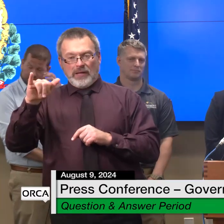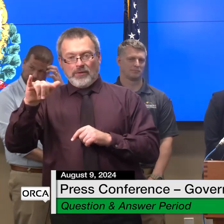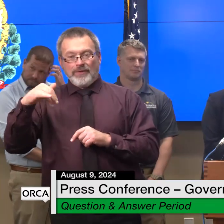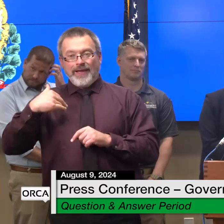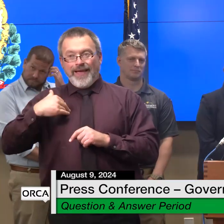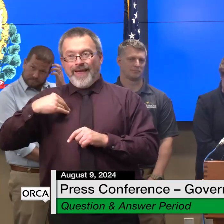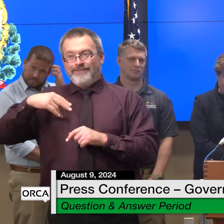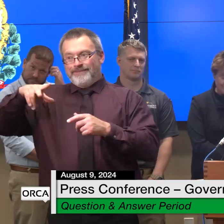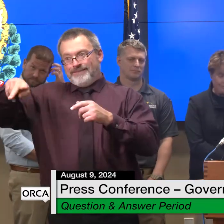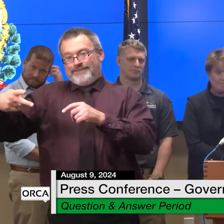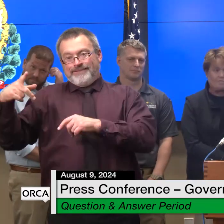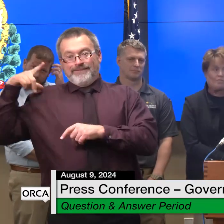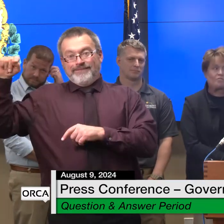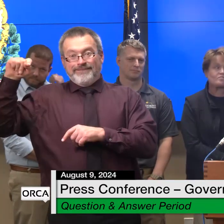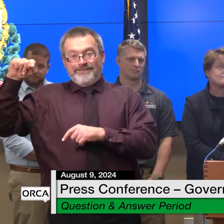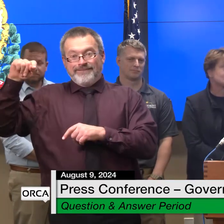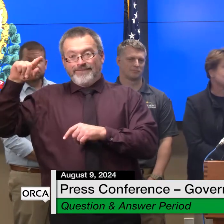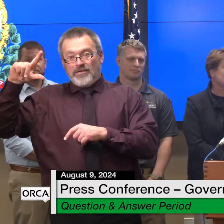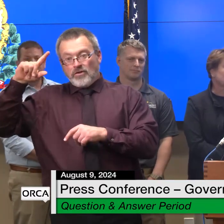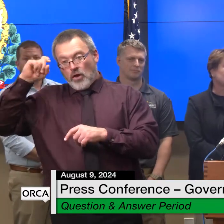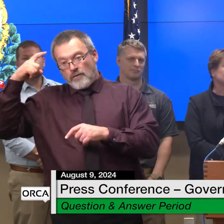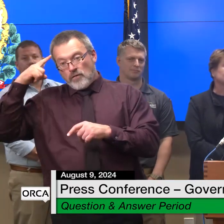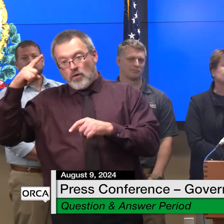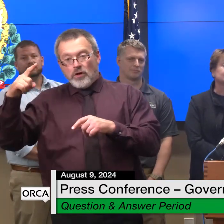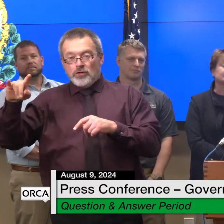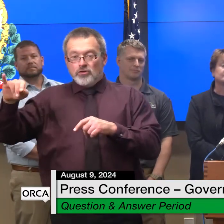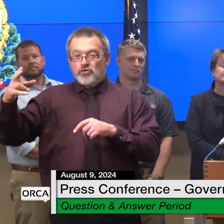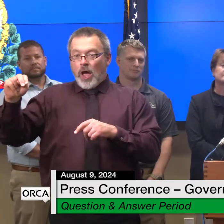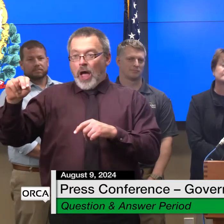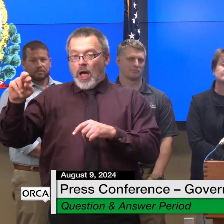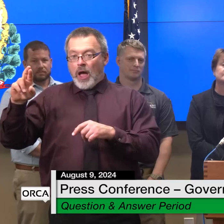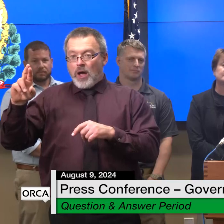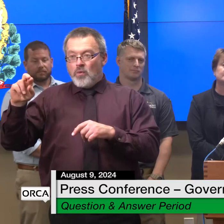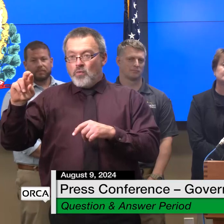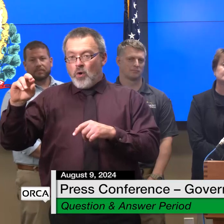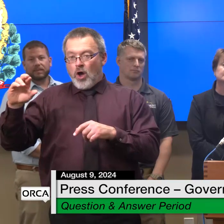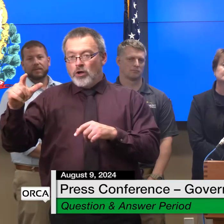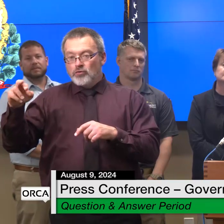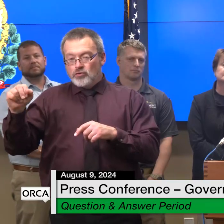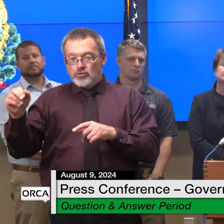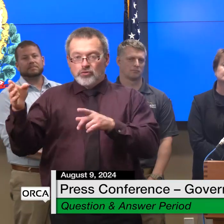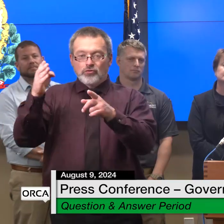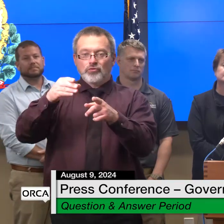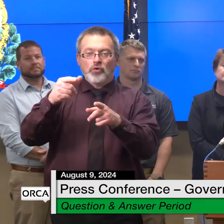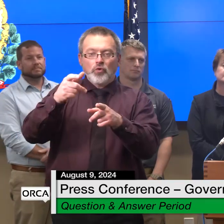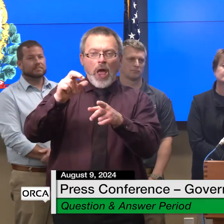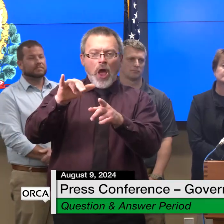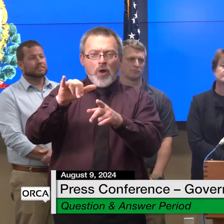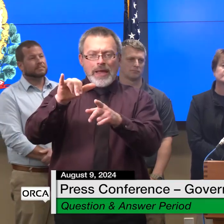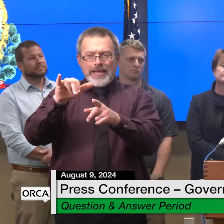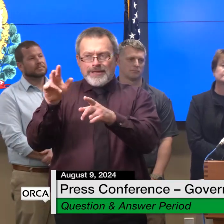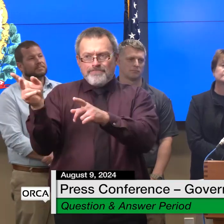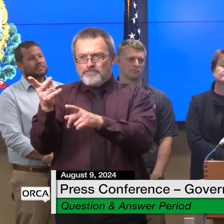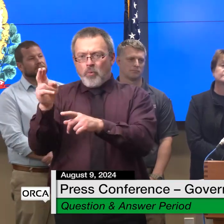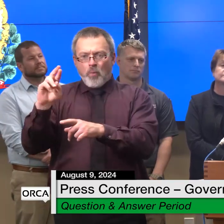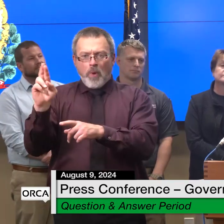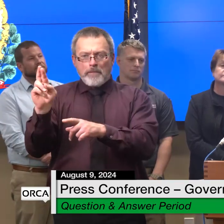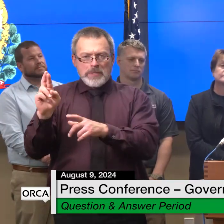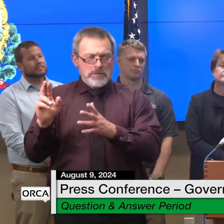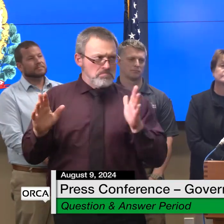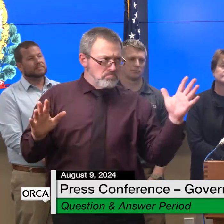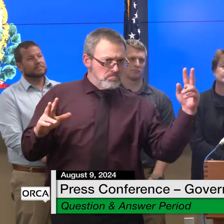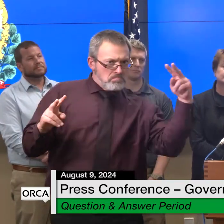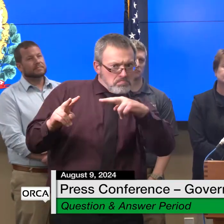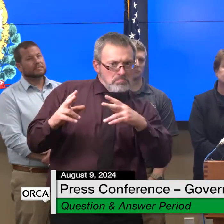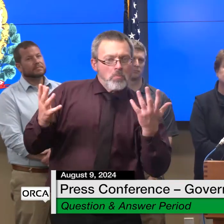you have john rogers and gregory thayer and your republican party that are both running for that i guess what do you make of both of them both